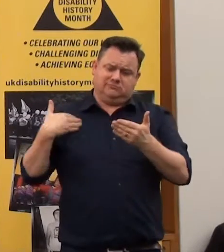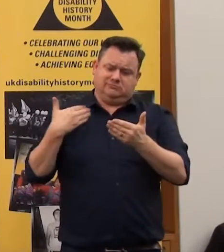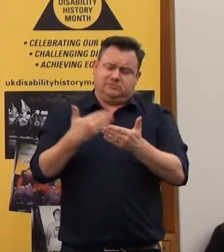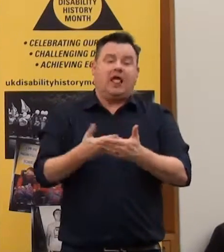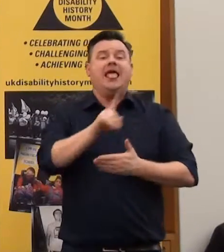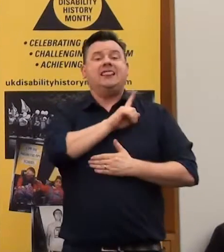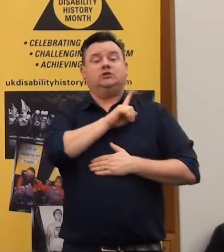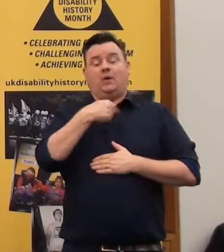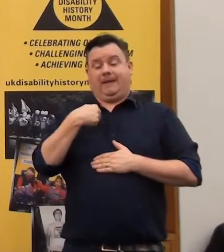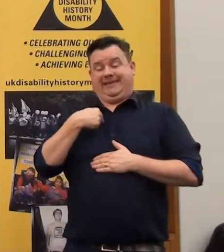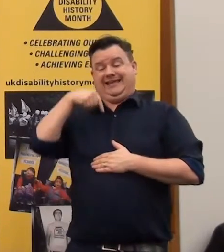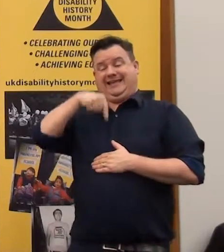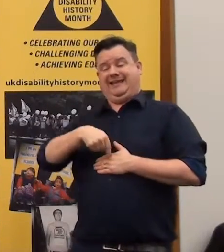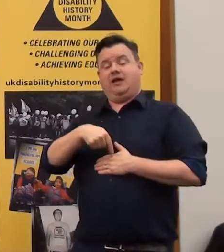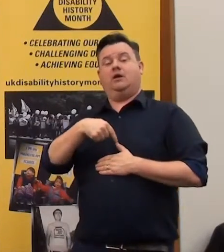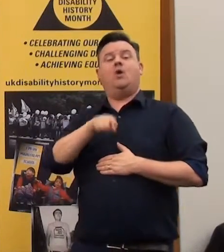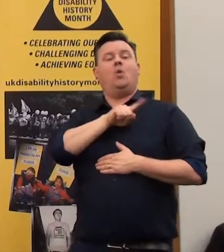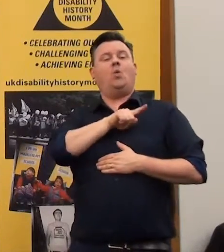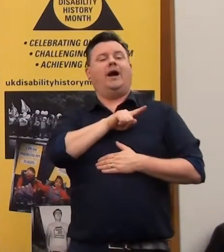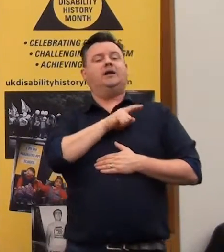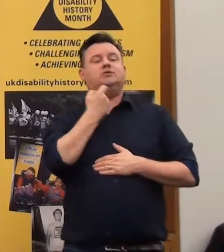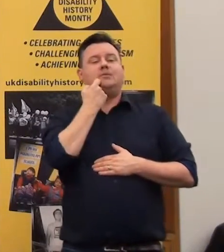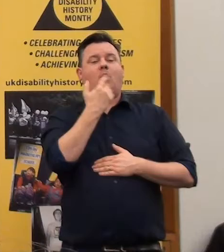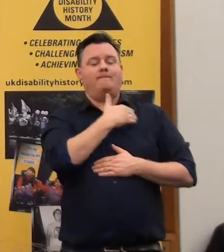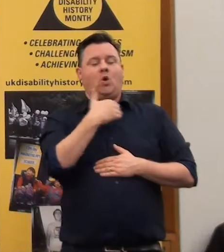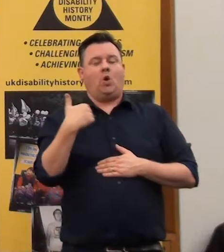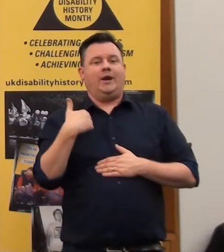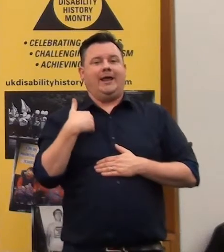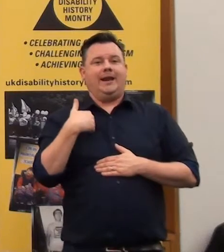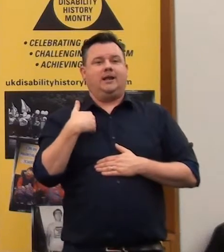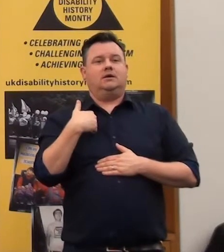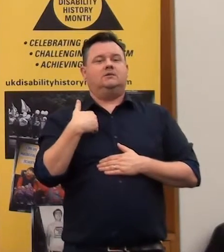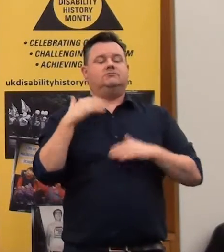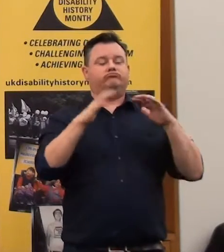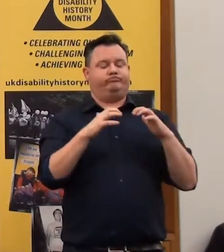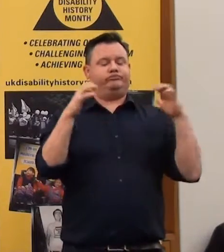fleeting moments, because tomorrow morning I have to speak in the morning, I have to lay into the Tories.